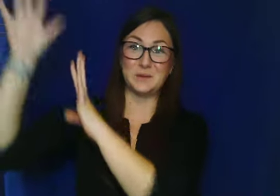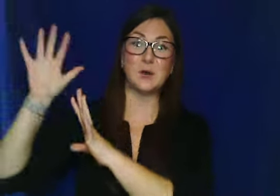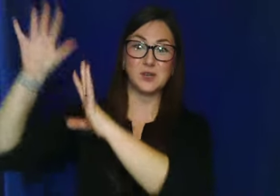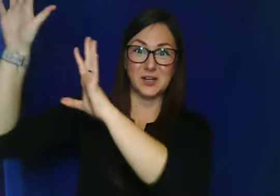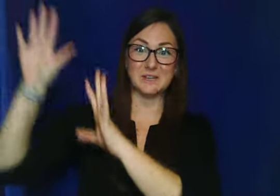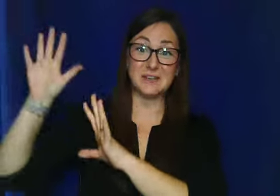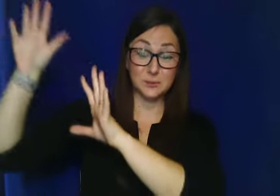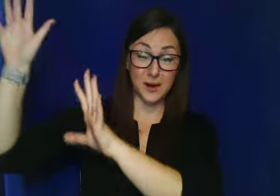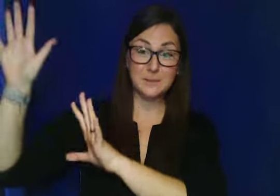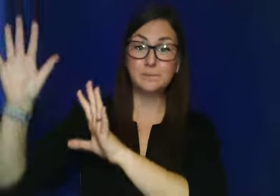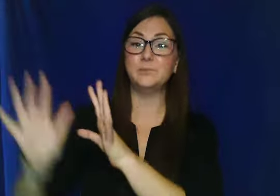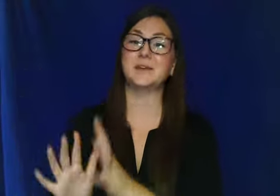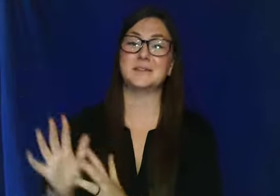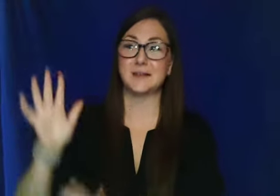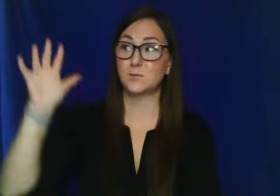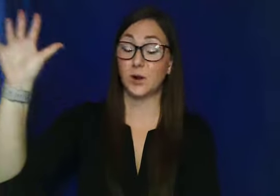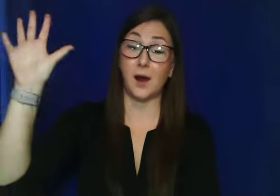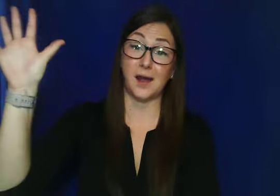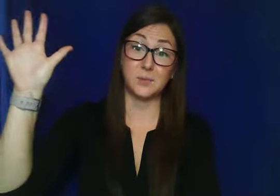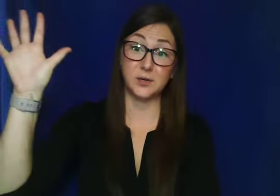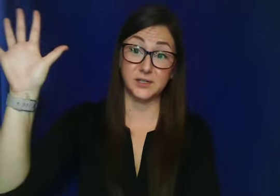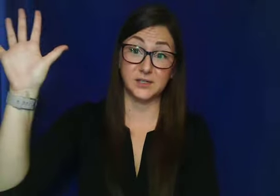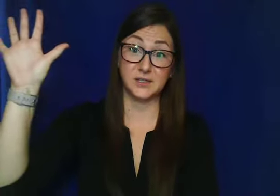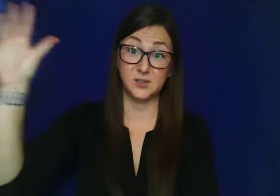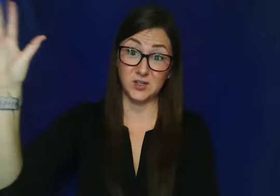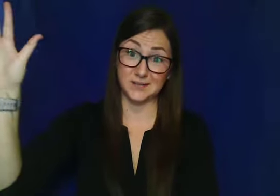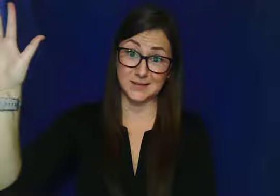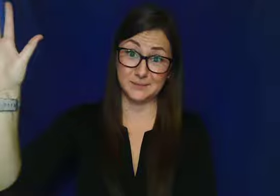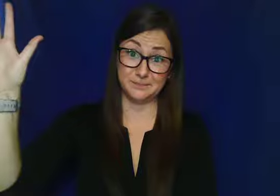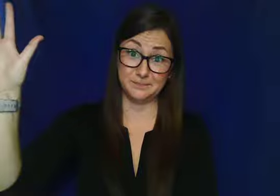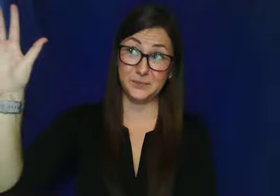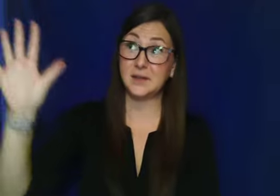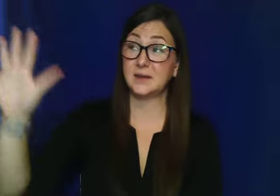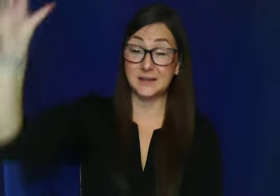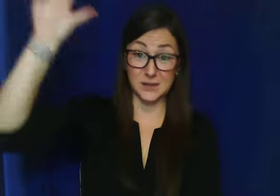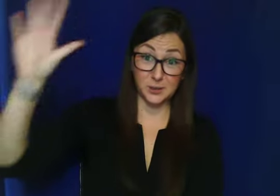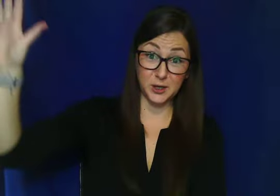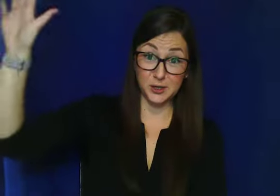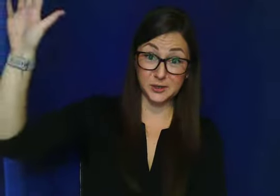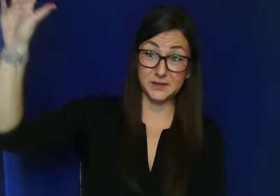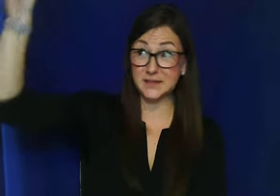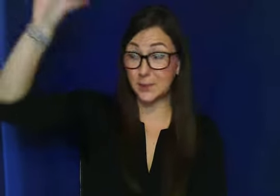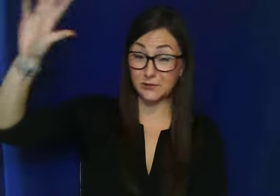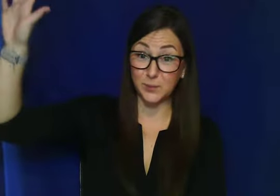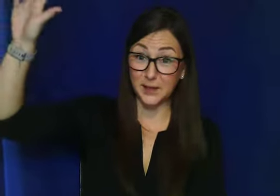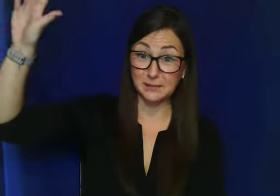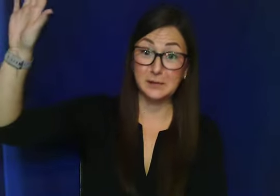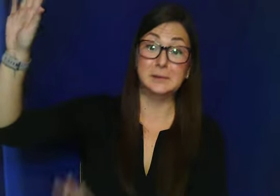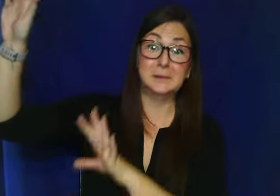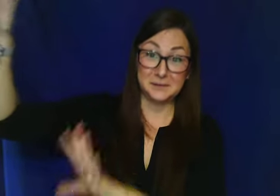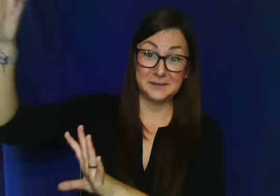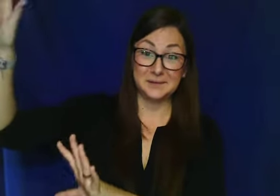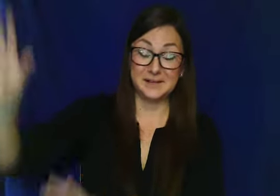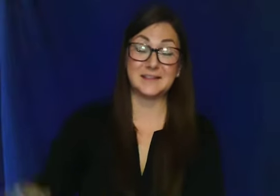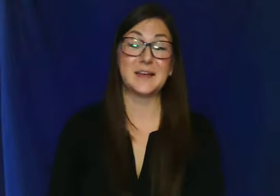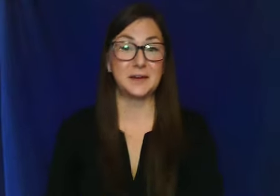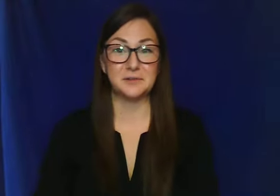motioning this way because that's where I put Jesus. He's up here. He's above me. That's kind of